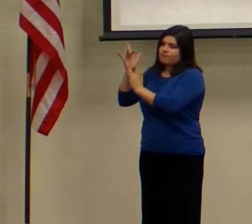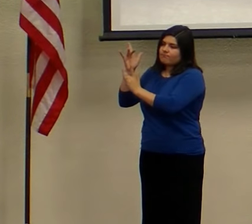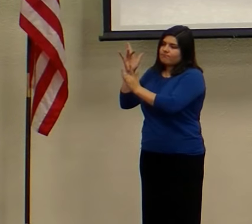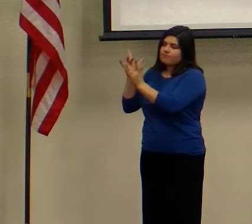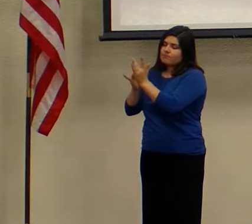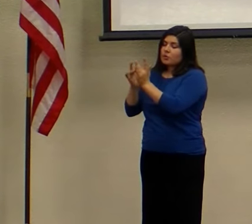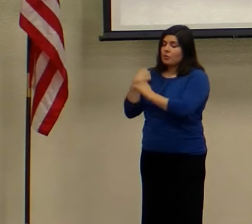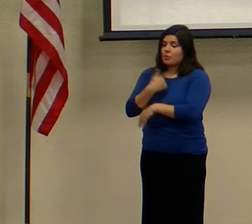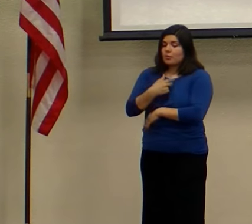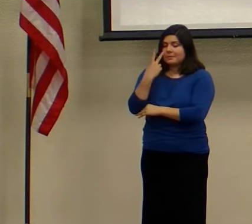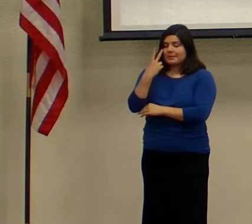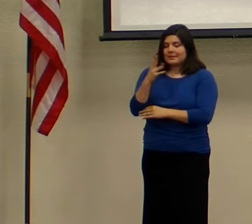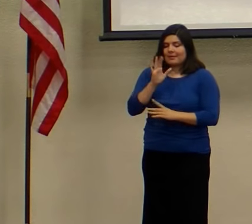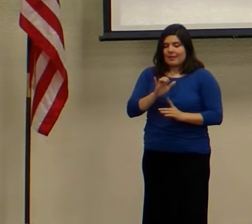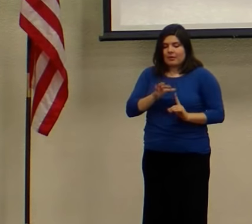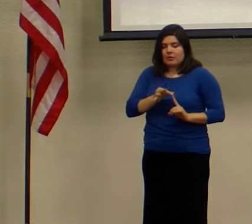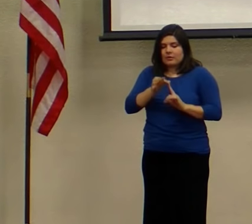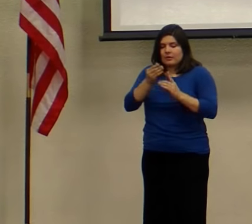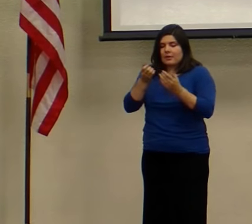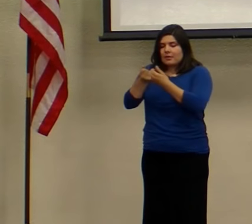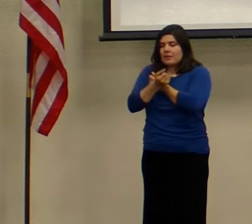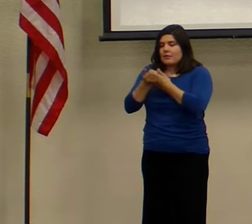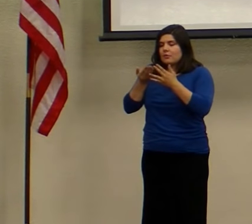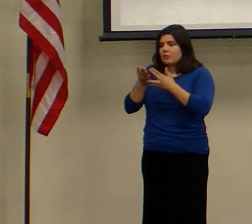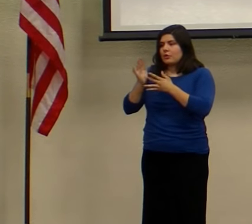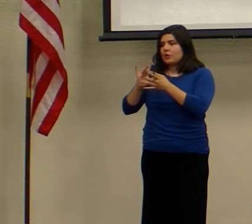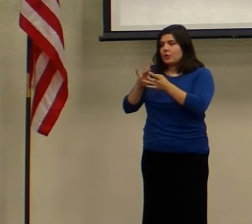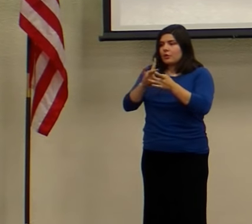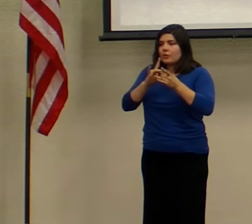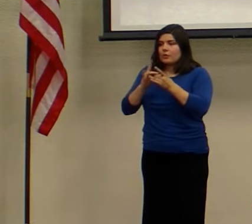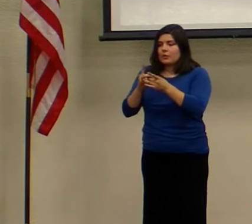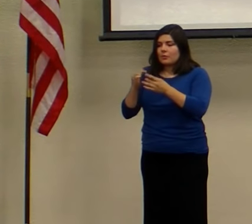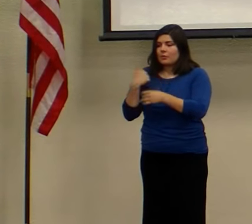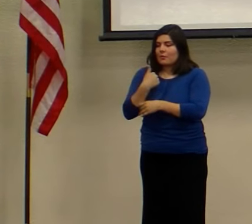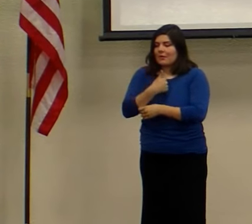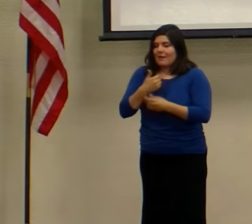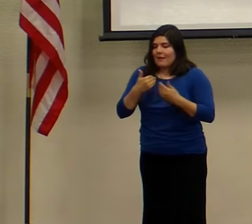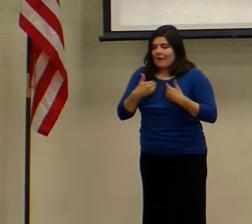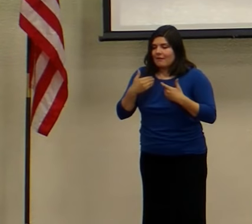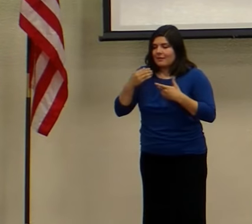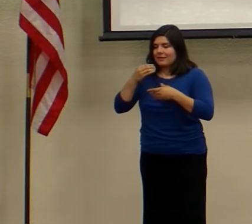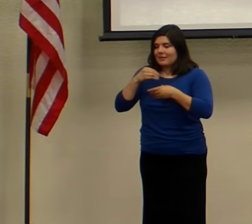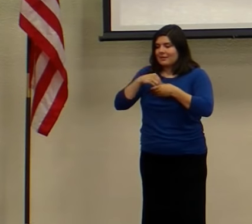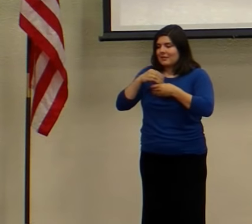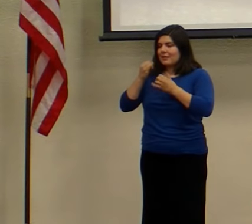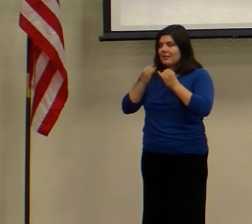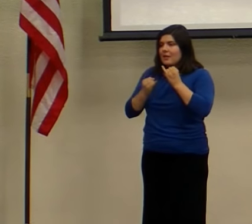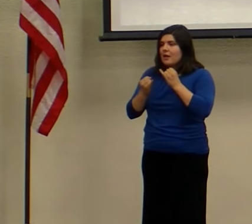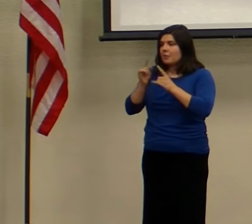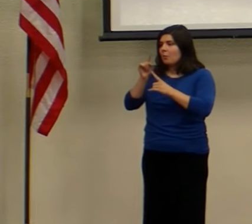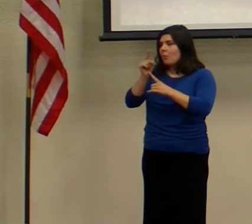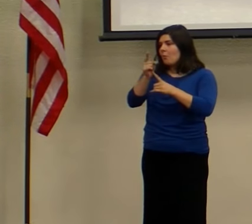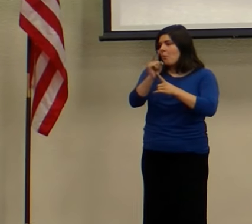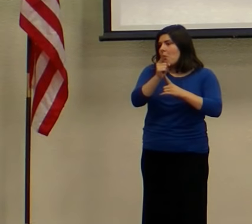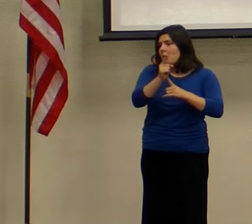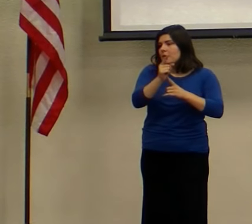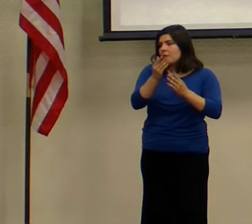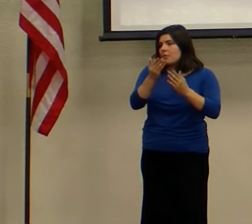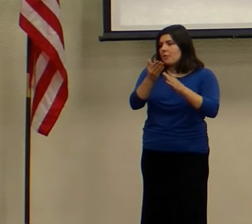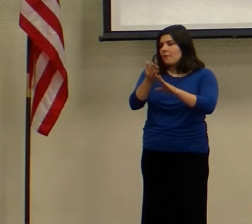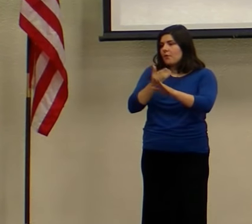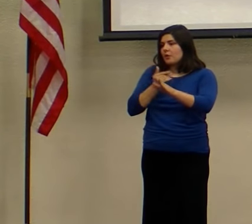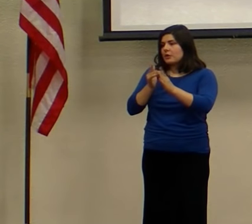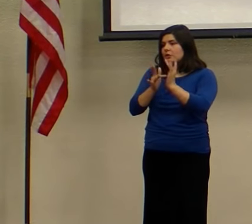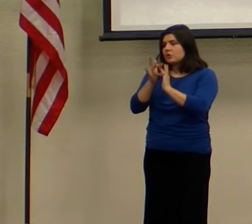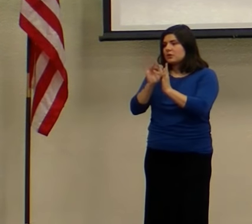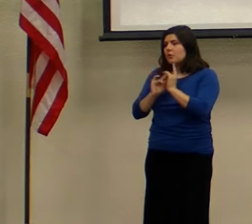Christ, see that unique love through the unity that we have, even in the last moments that Jesus, before he went to the cross,